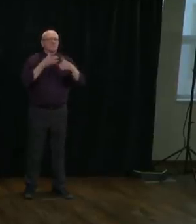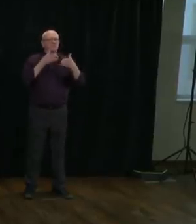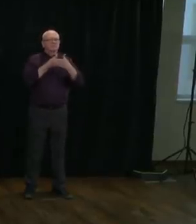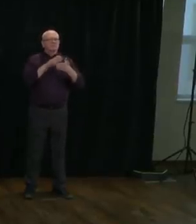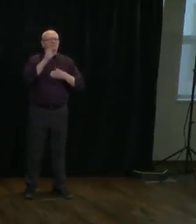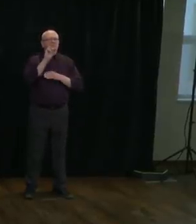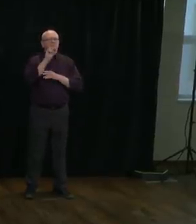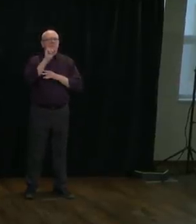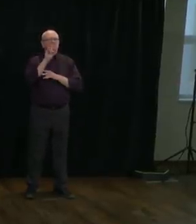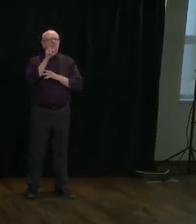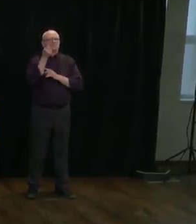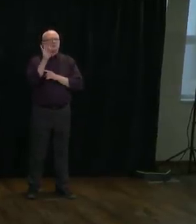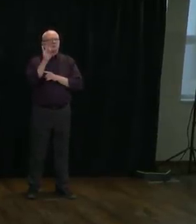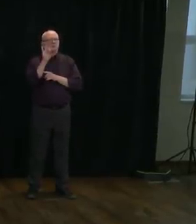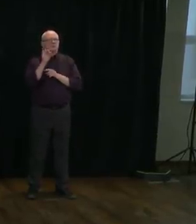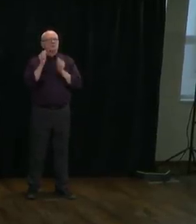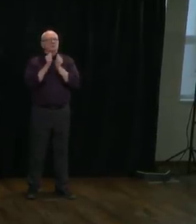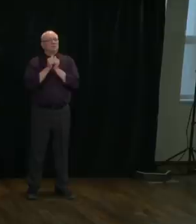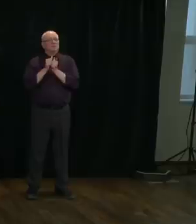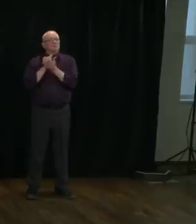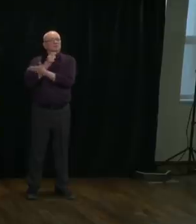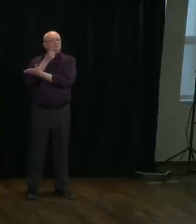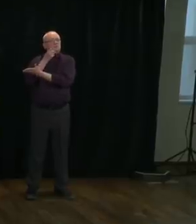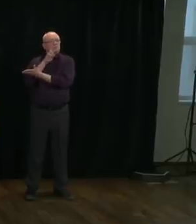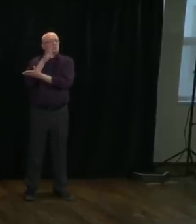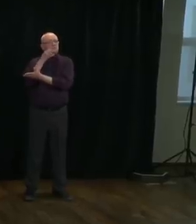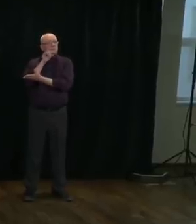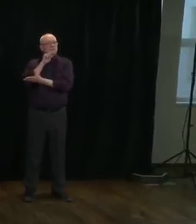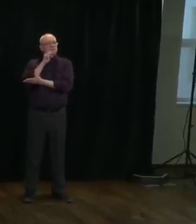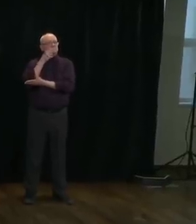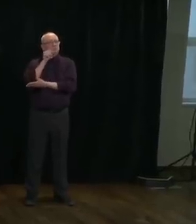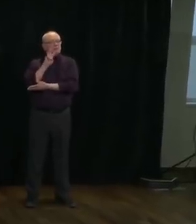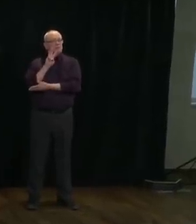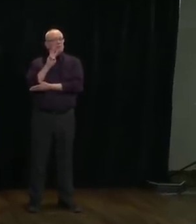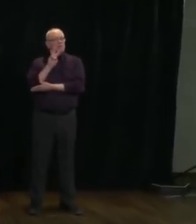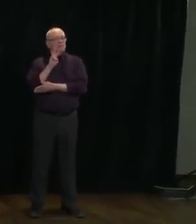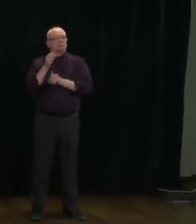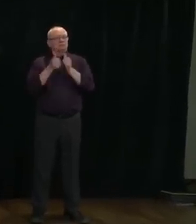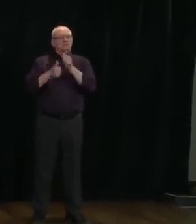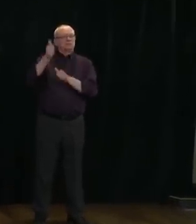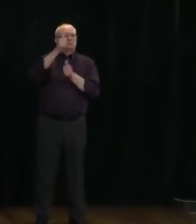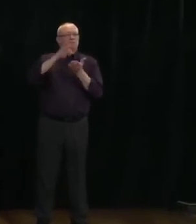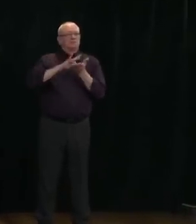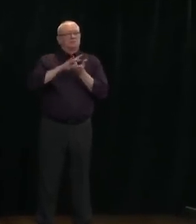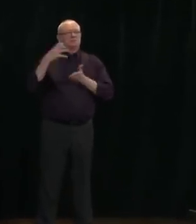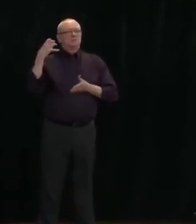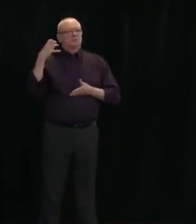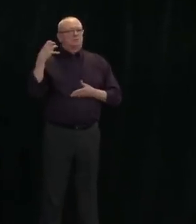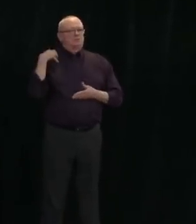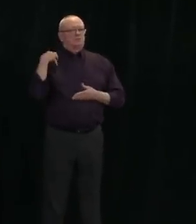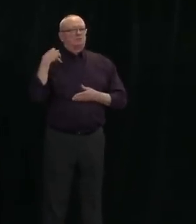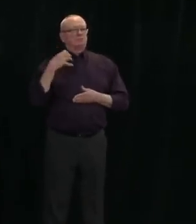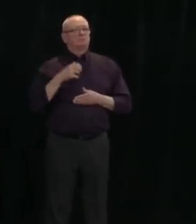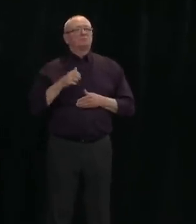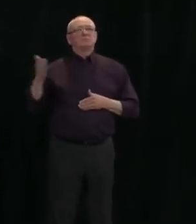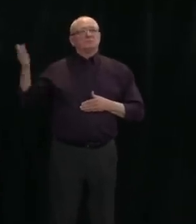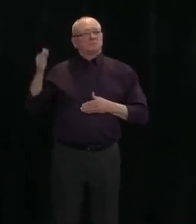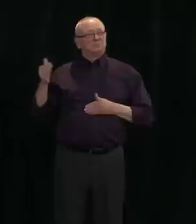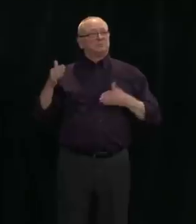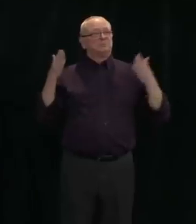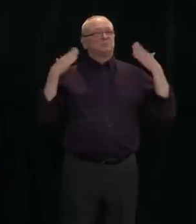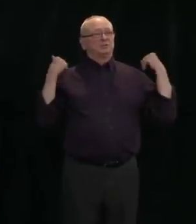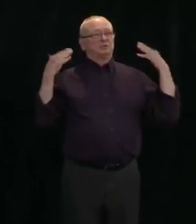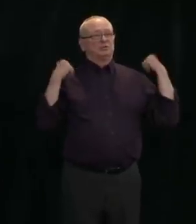Medical Officer for Health, Dr. Idina Henshaw, and Minister for Municipal Affairs, Casey Maddow, who's also responsible for the Alberta Emergency Management